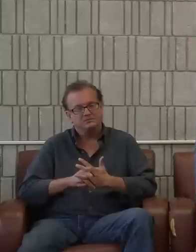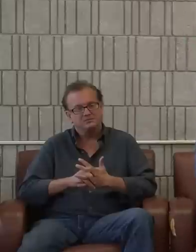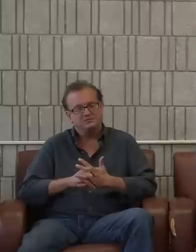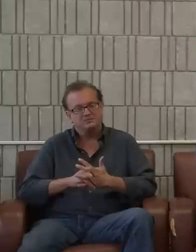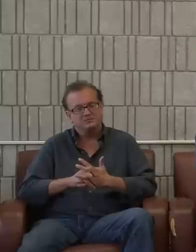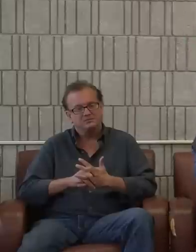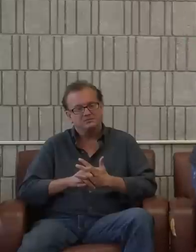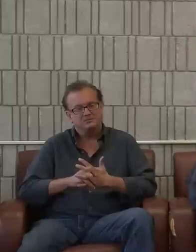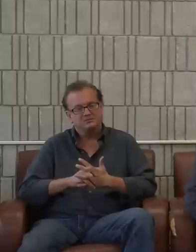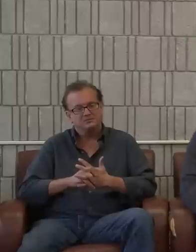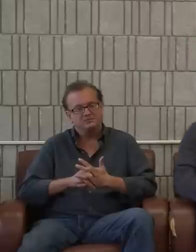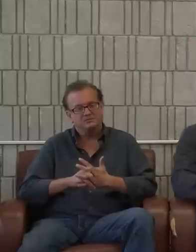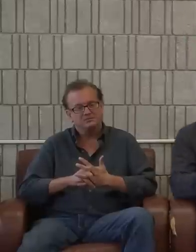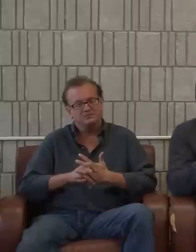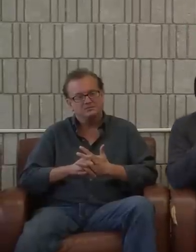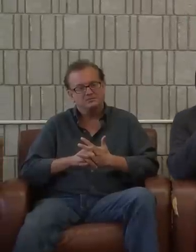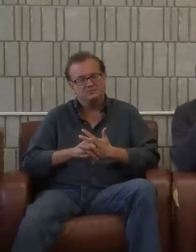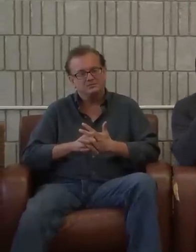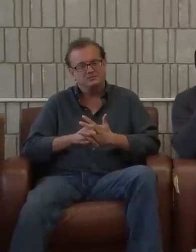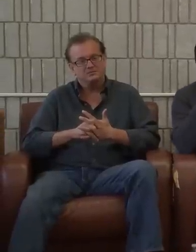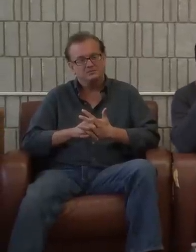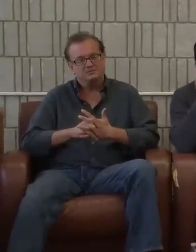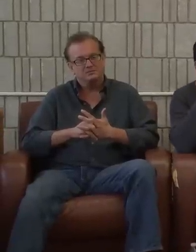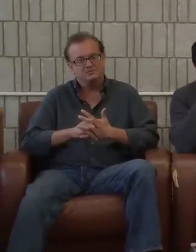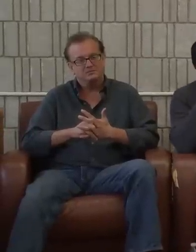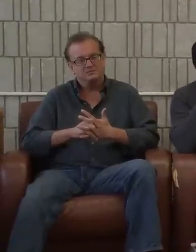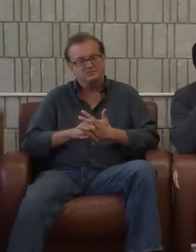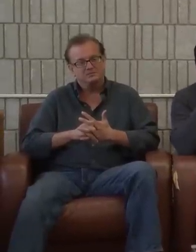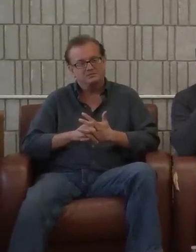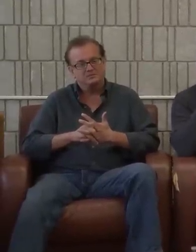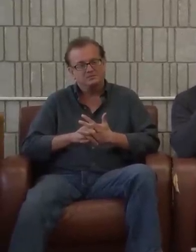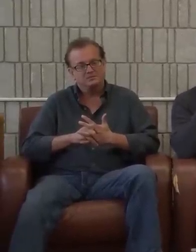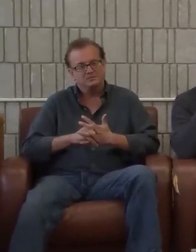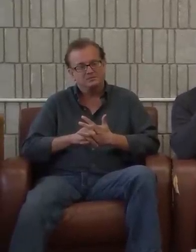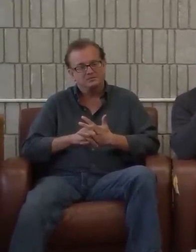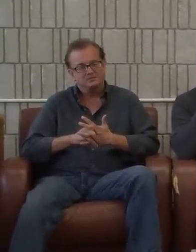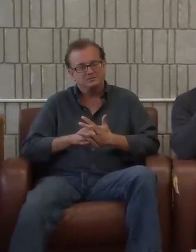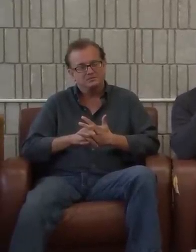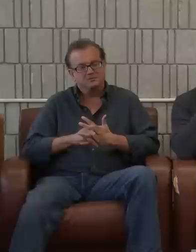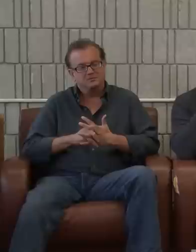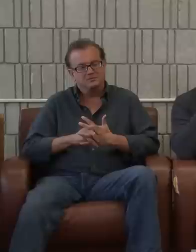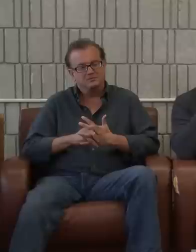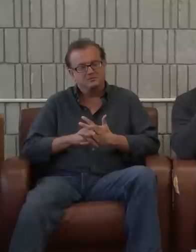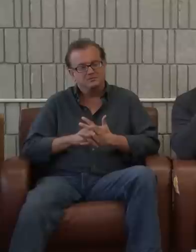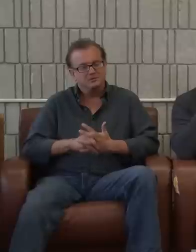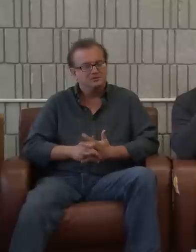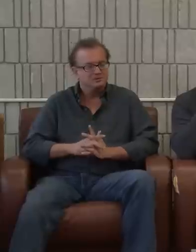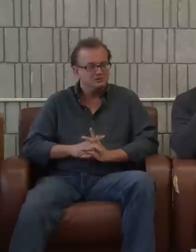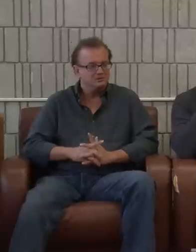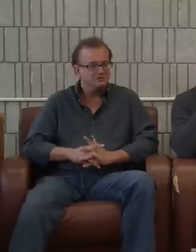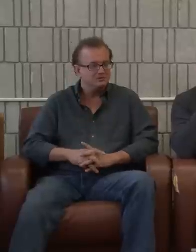word will spread and it go to other colleges. But be brave. Come on.